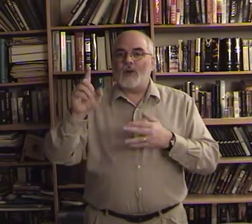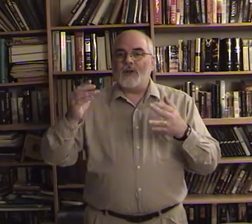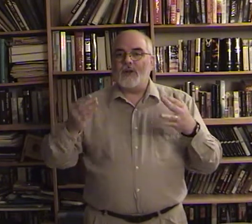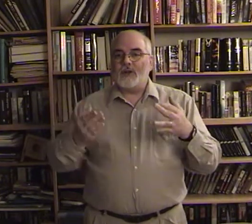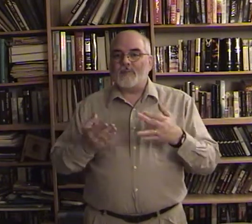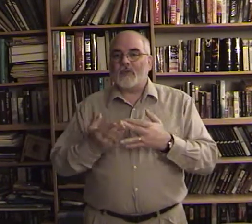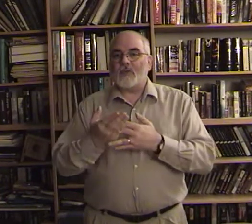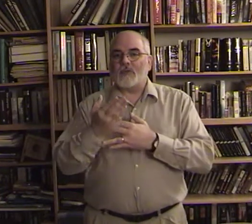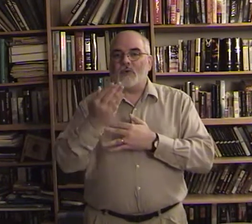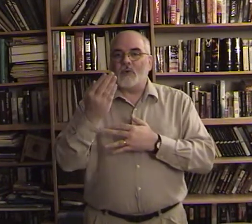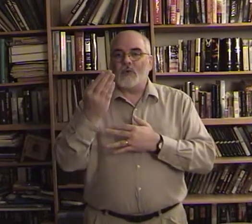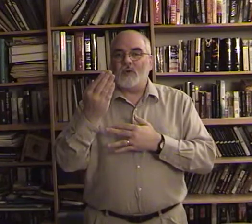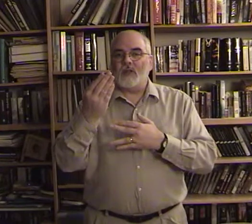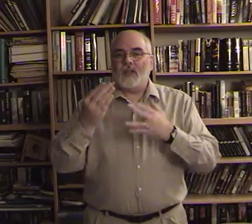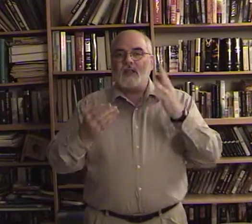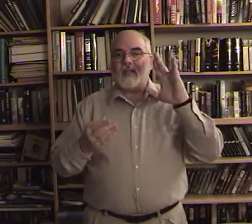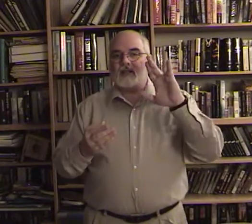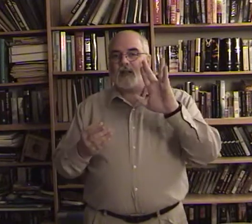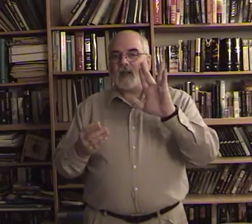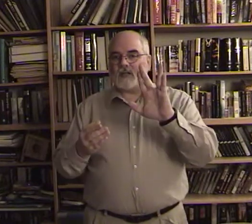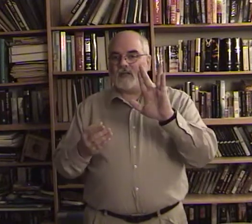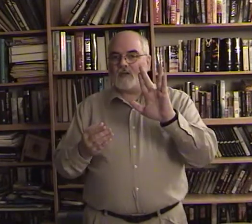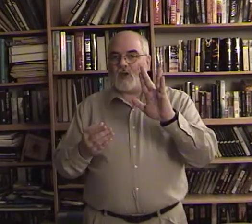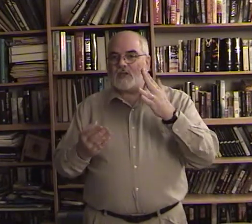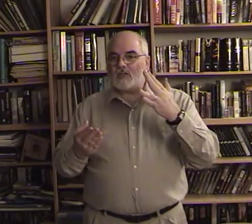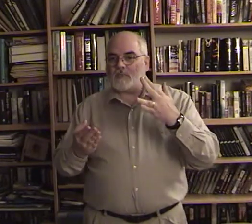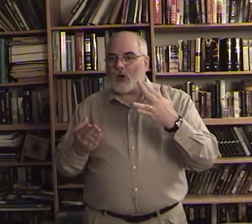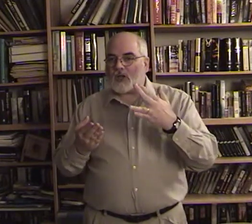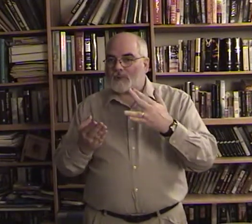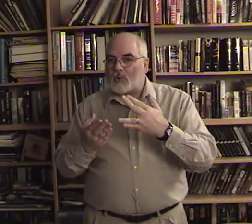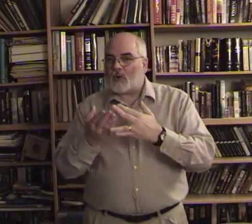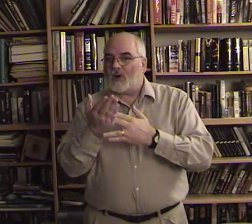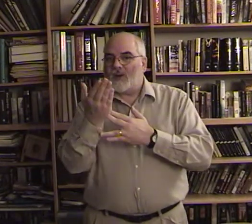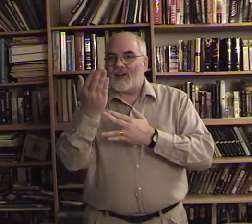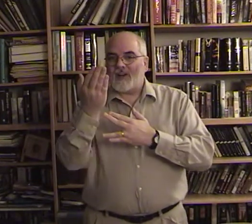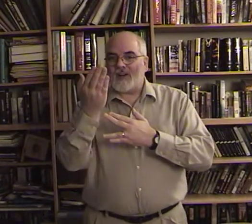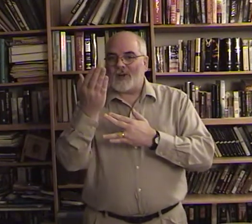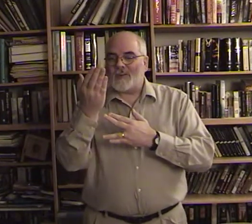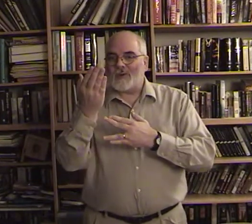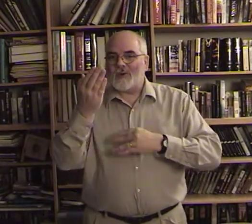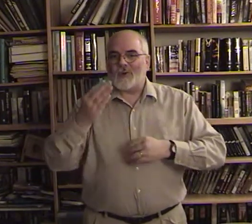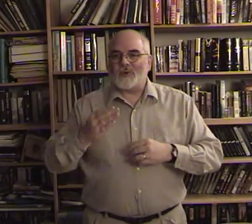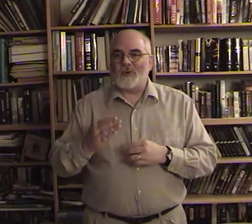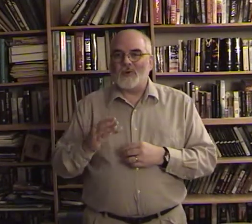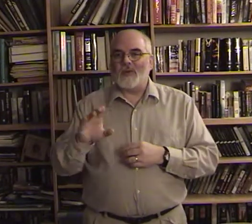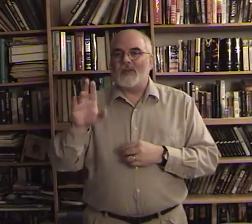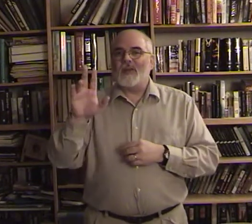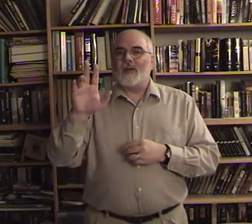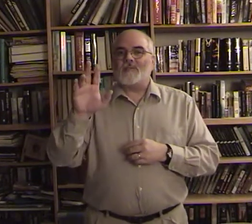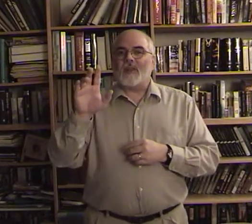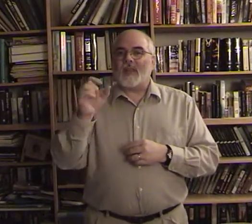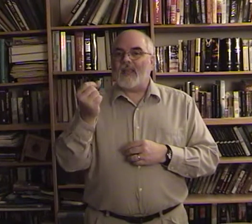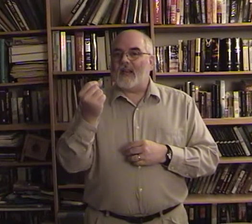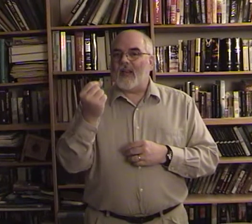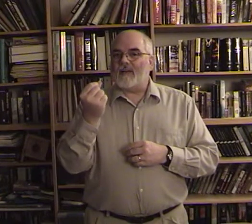through it's kind of like live long and prosper and come through through 11